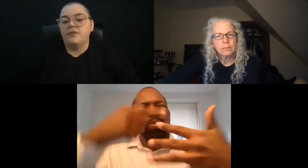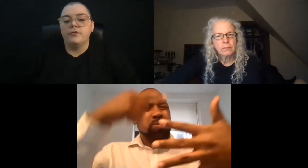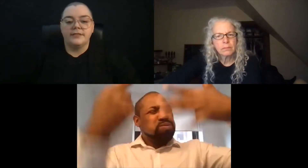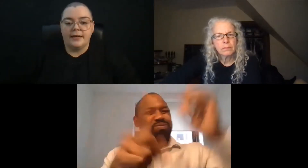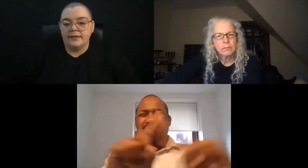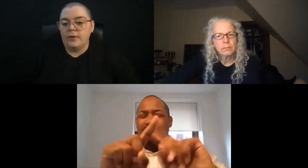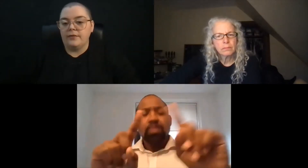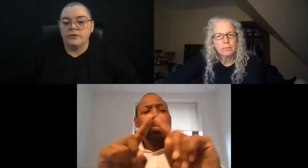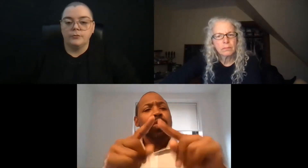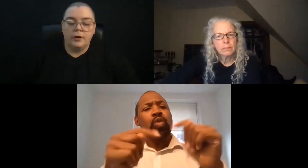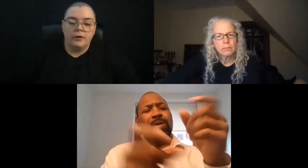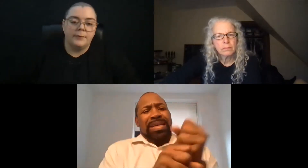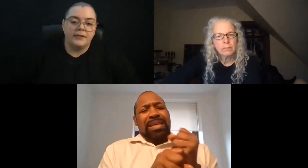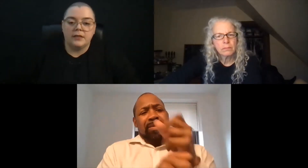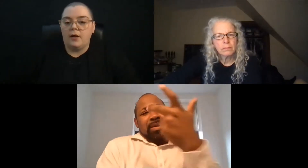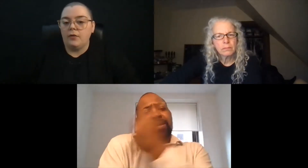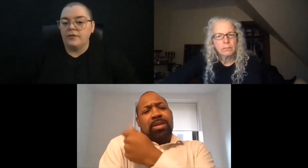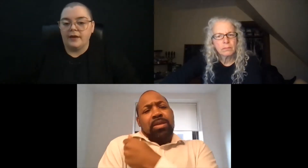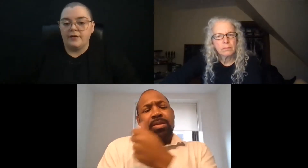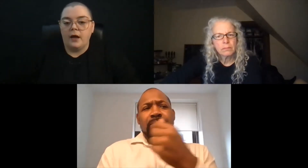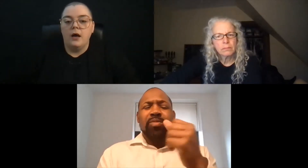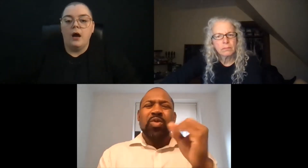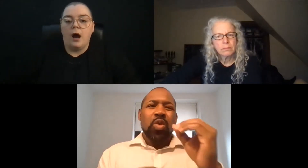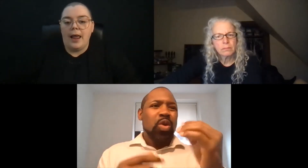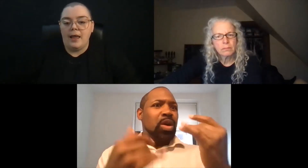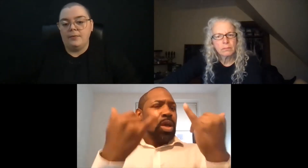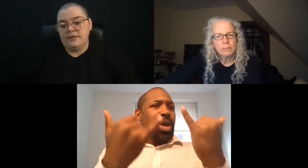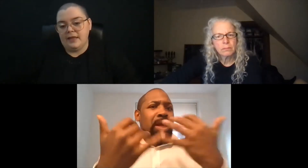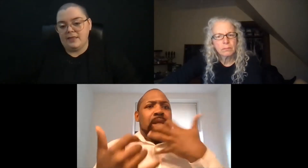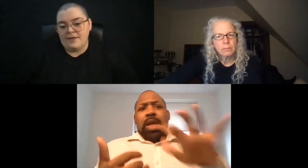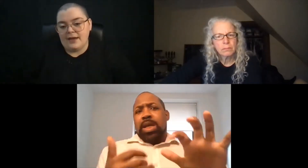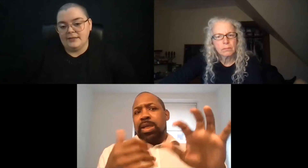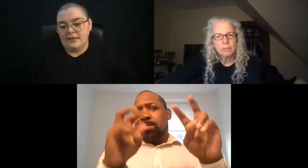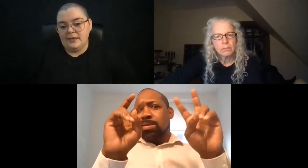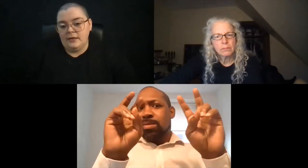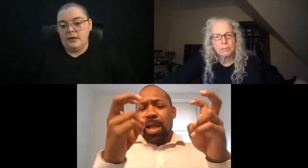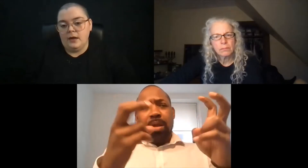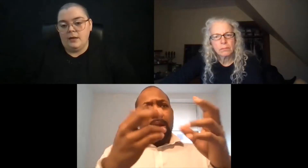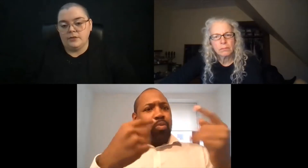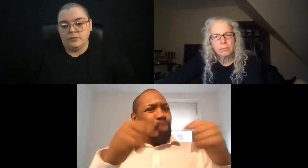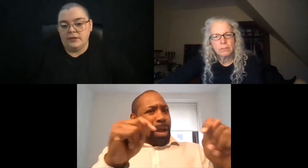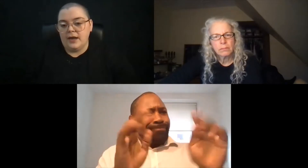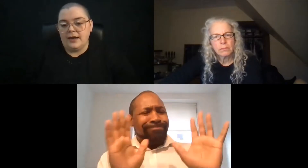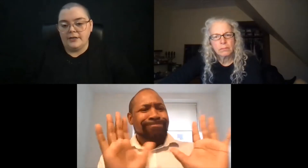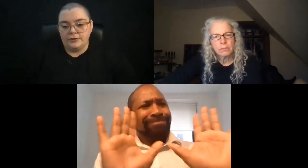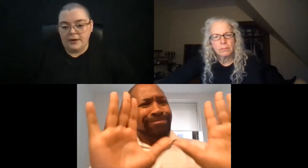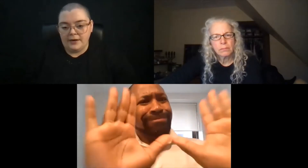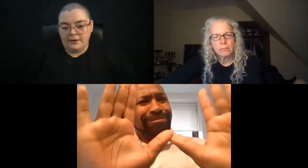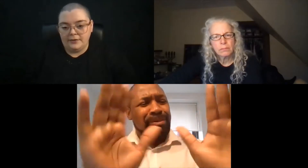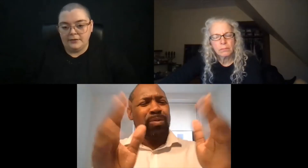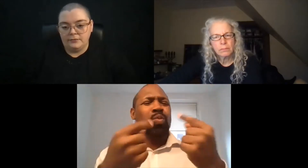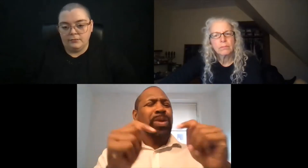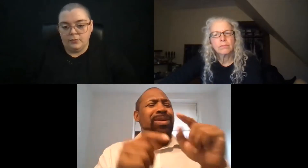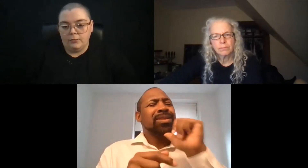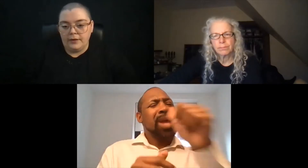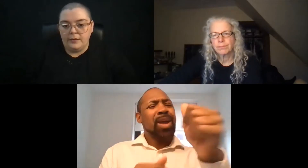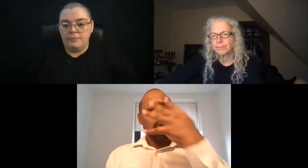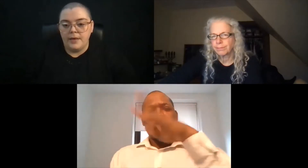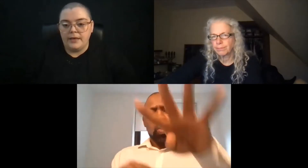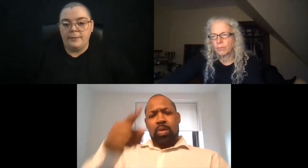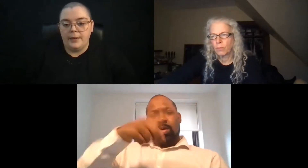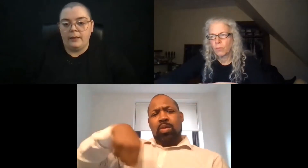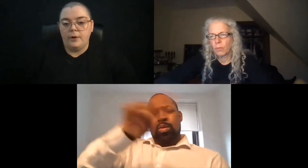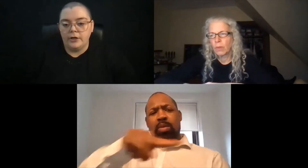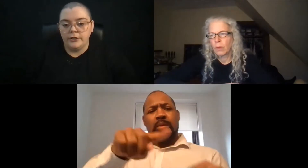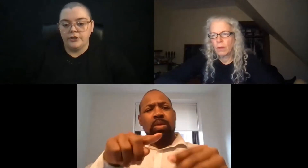different settings, whether it's group homes, mental health, et cetera, are able to get the vaccine. It's really a hot issue right now. We're really